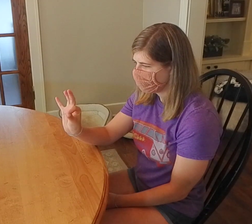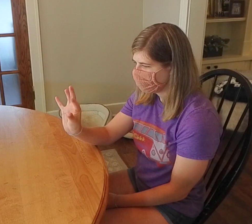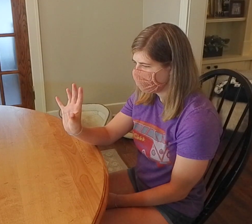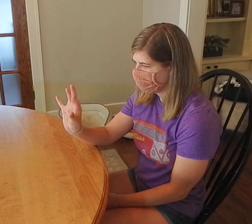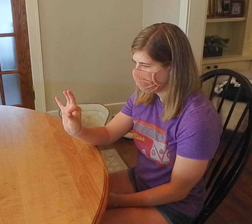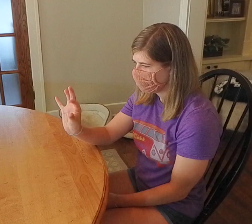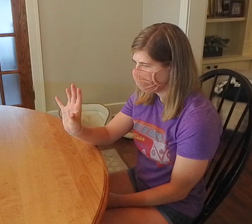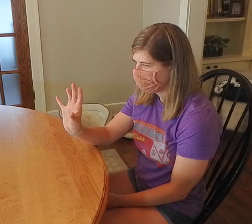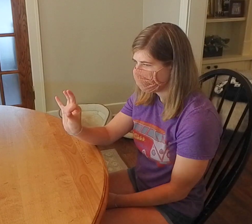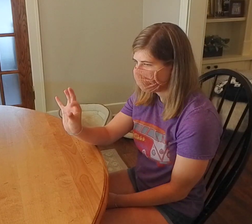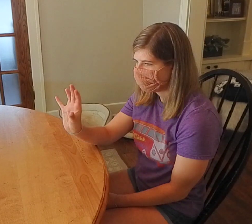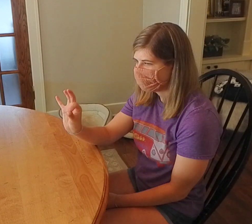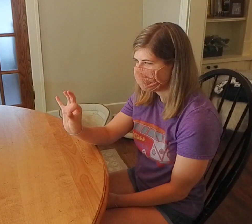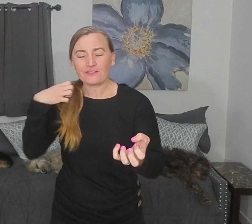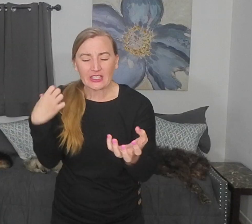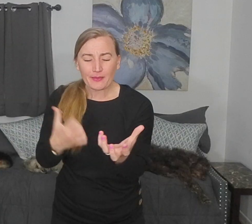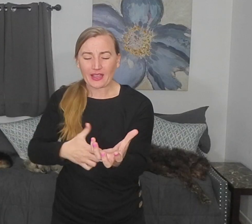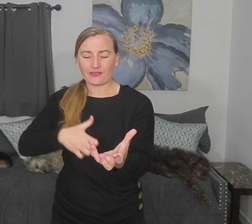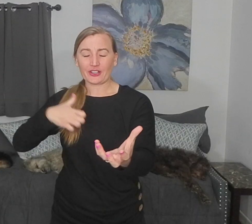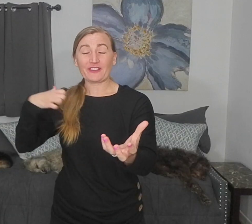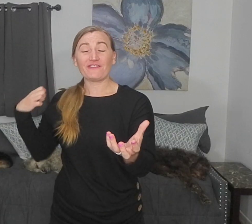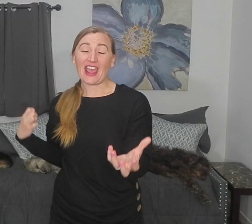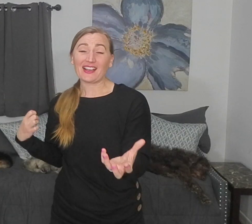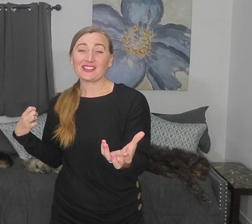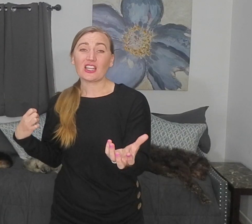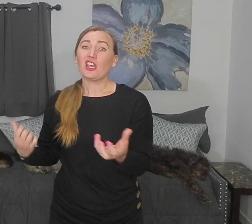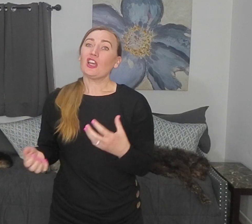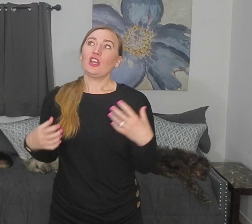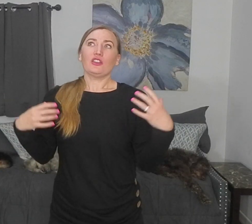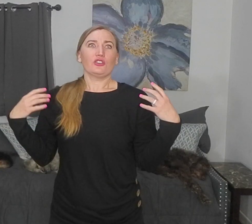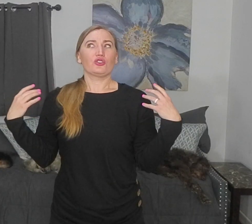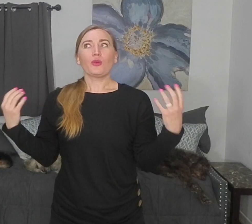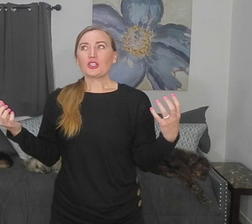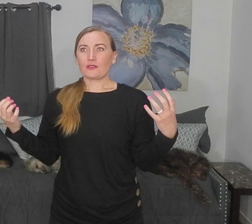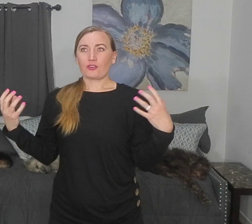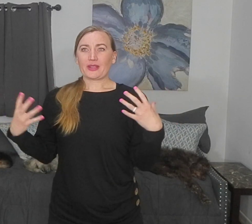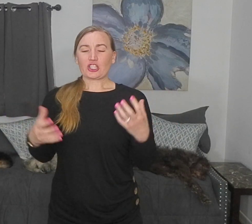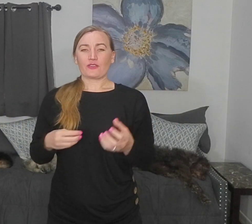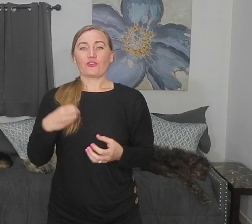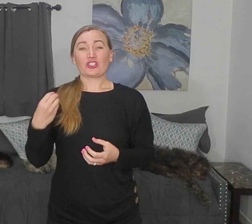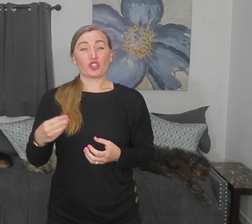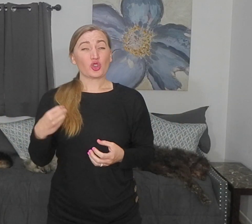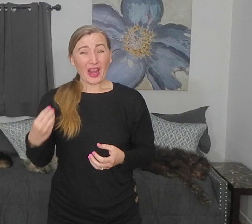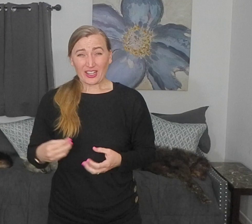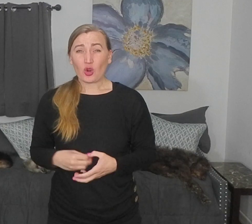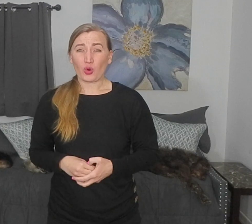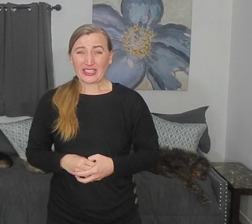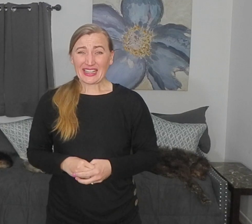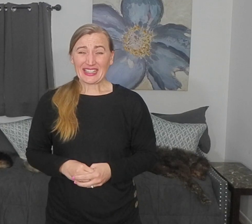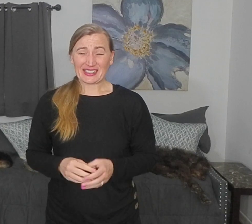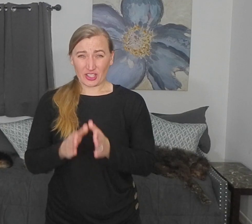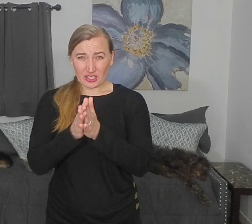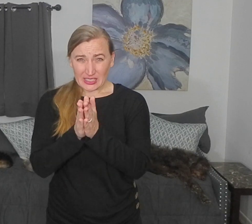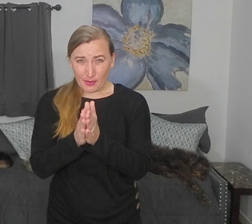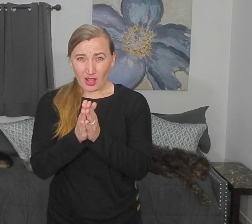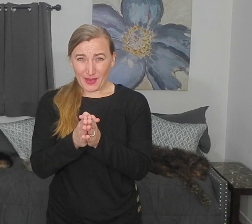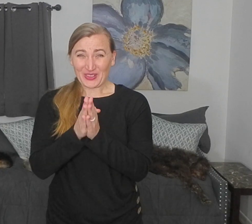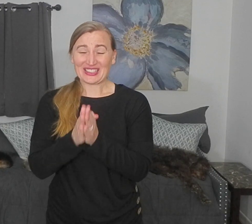brain is not getting that afferent feedback very fast. So much information for it to try to coordinate in such a small amount of